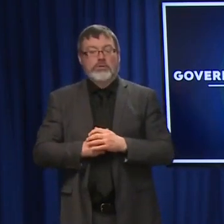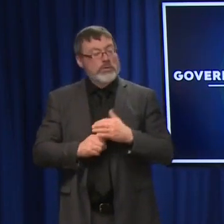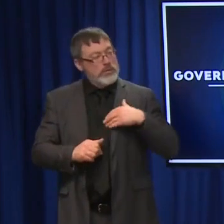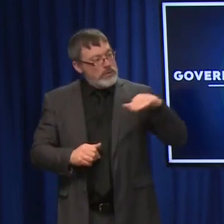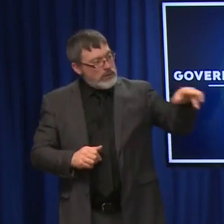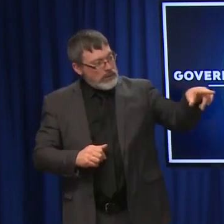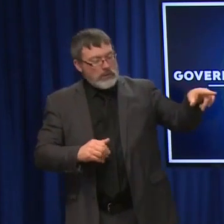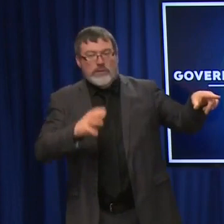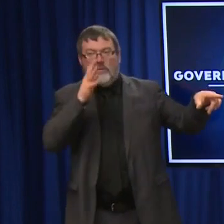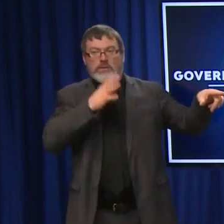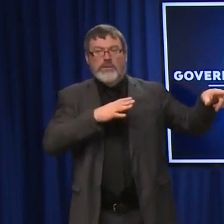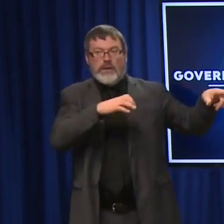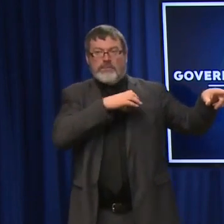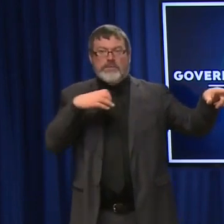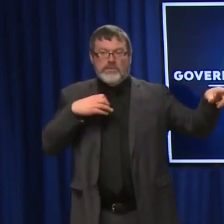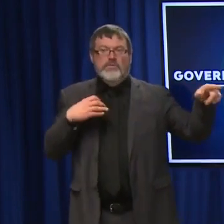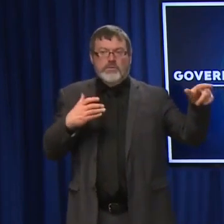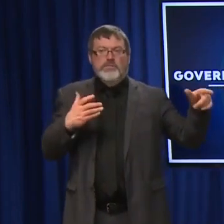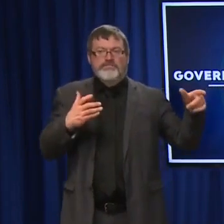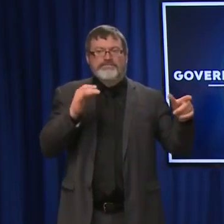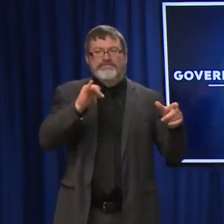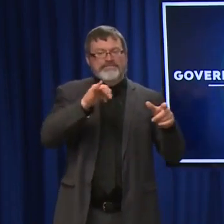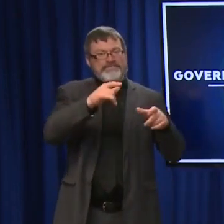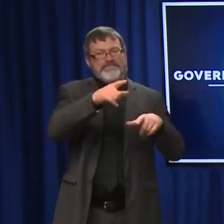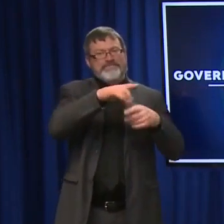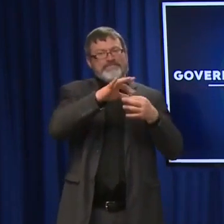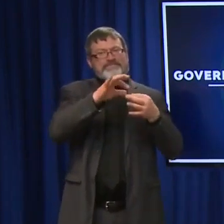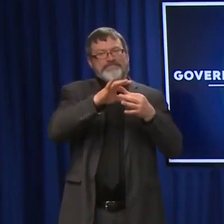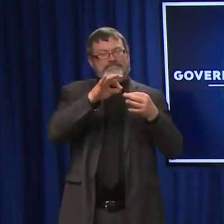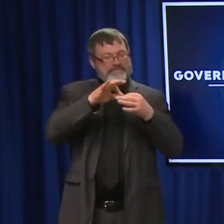question on vaccinated, unvaccinated, hospitalization?